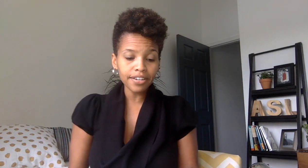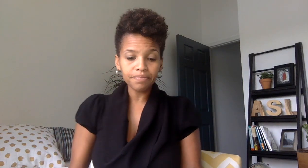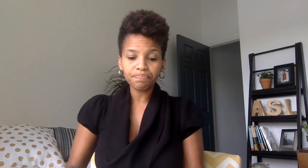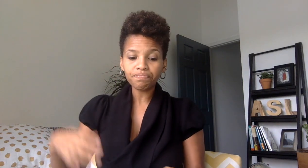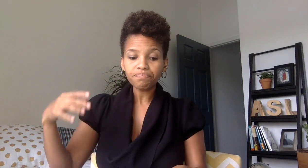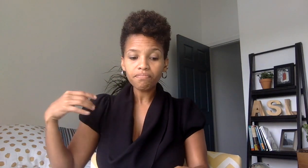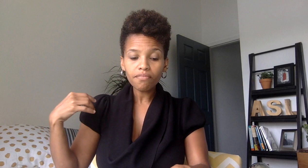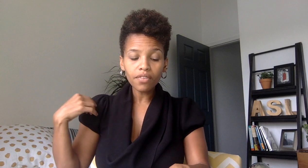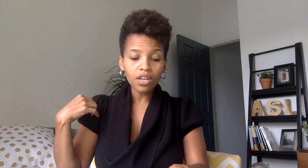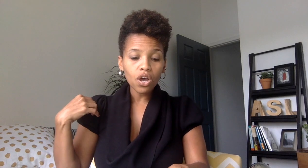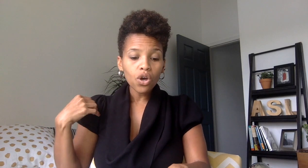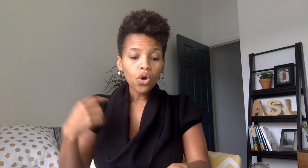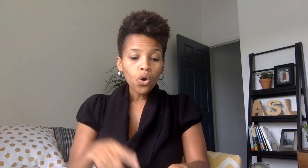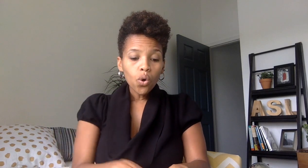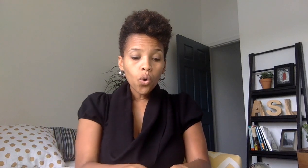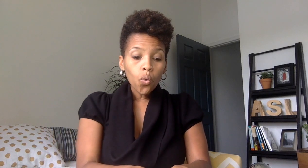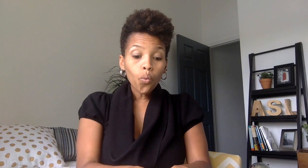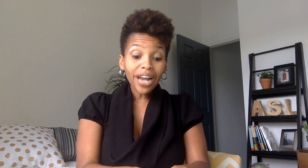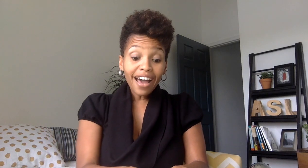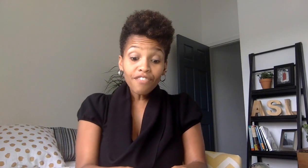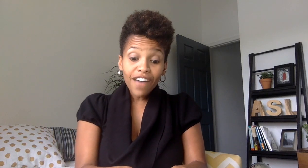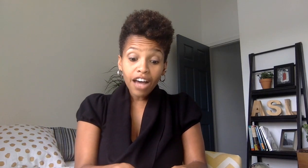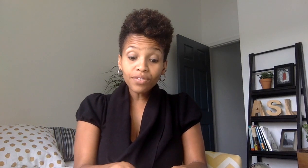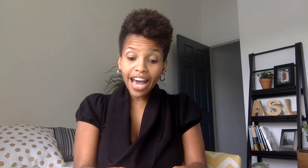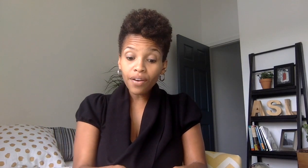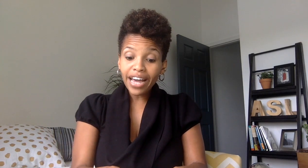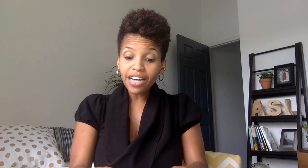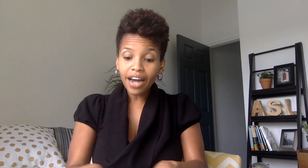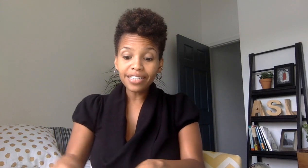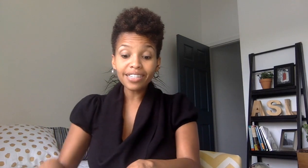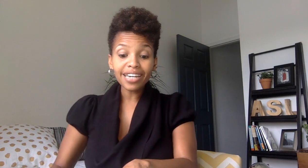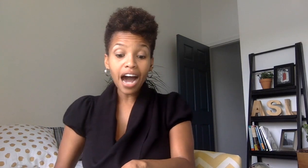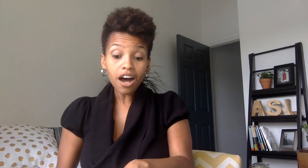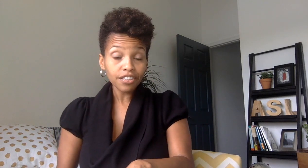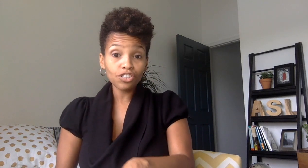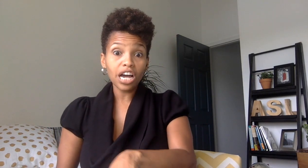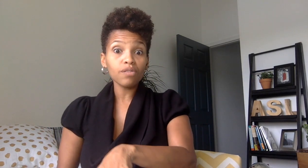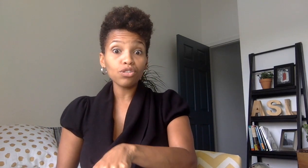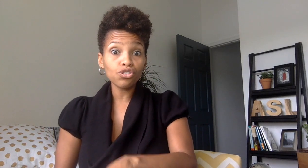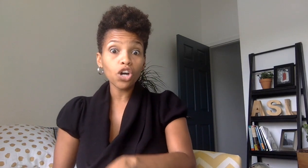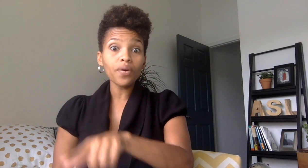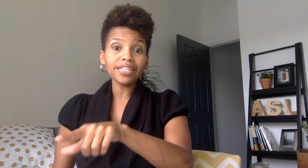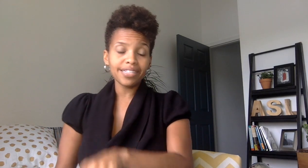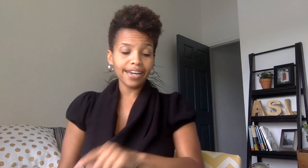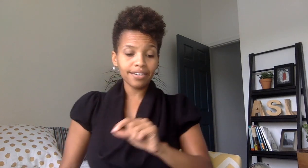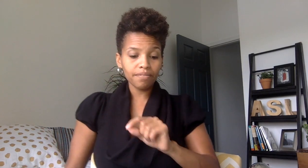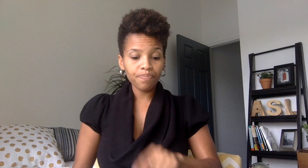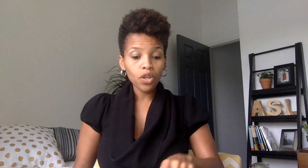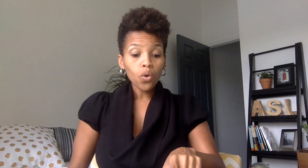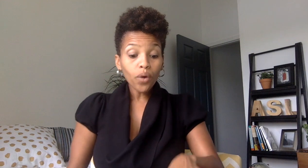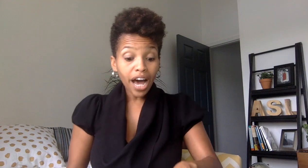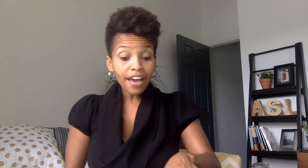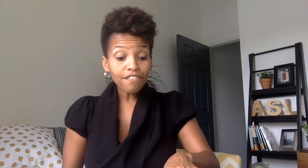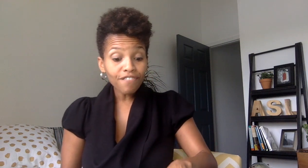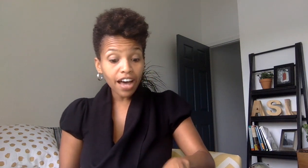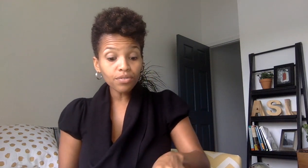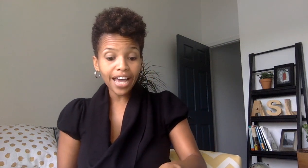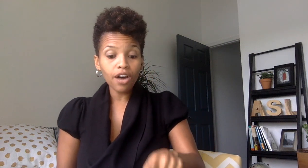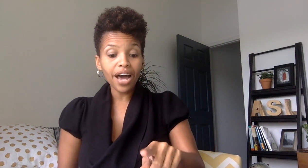when i found out i got into college i was so excited when i found out i